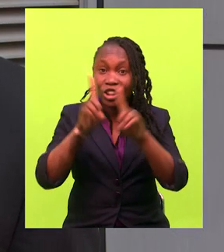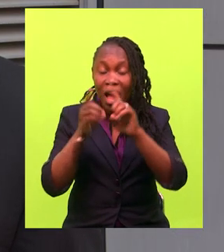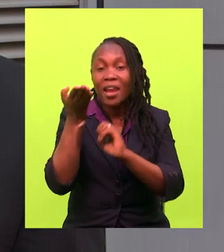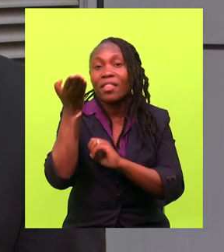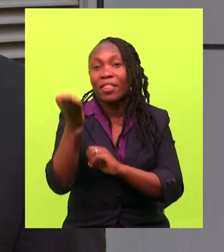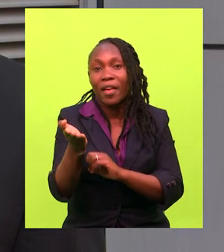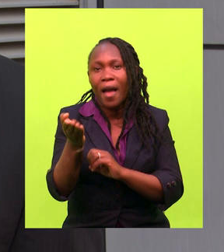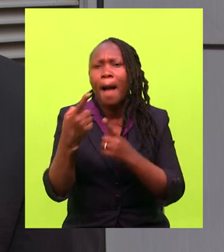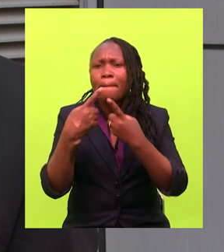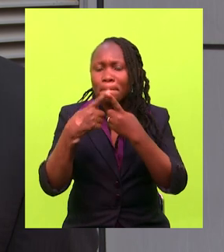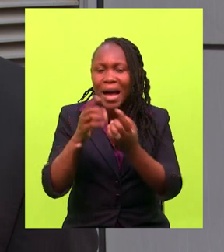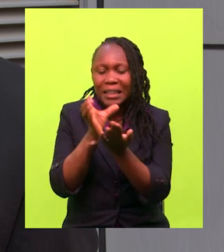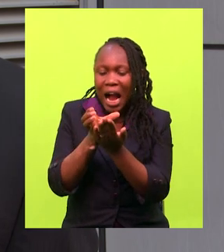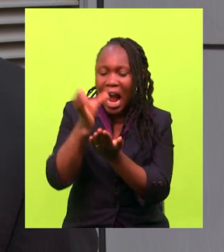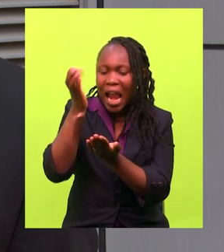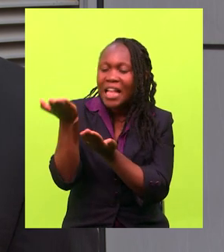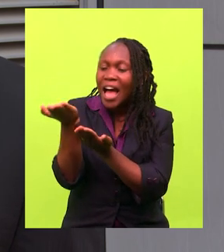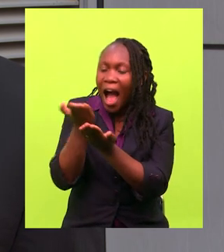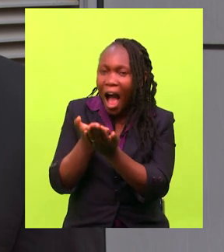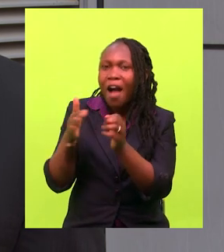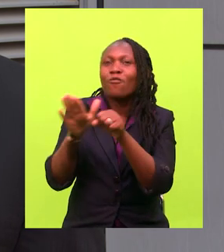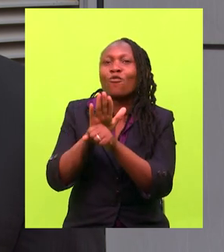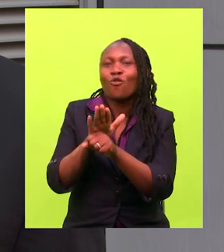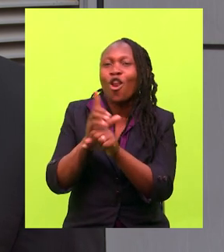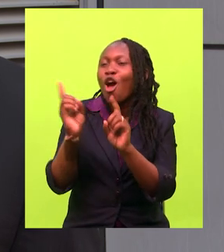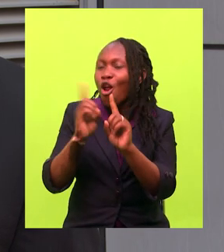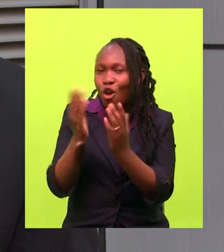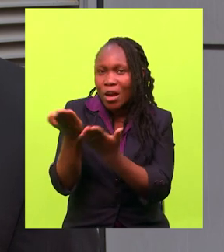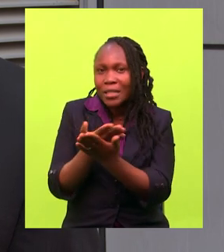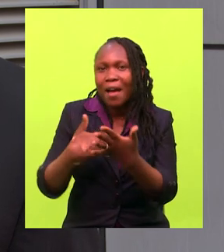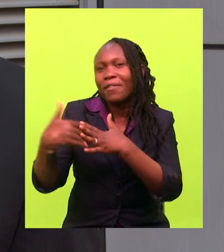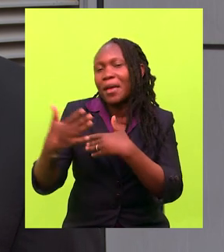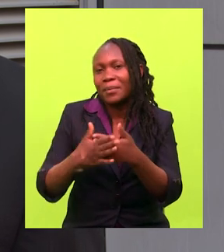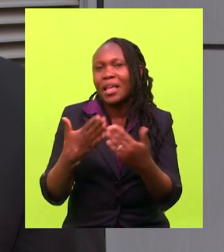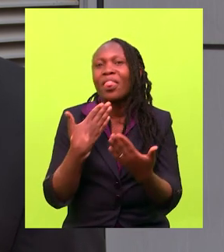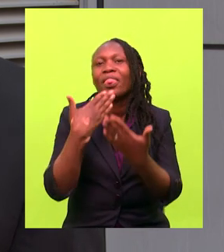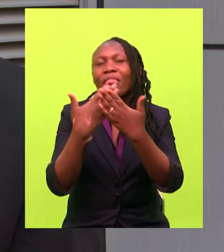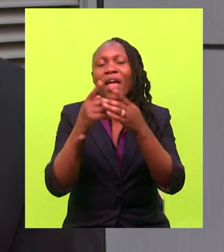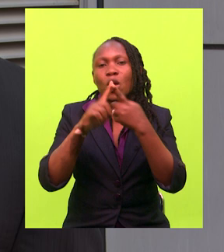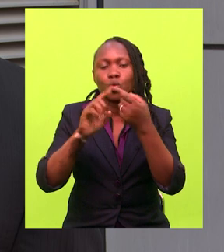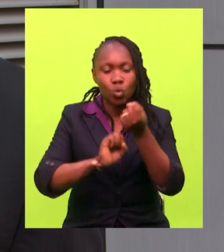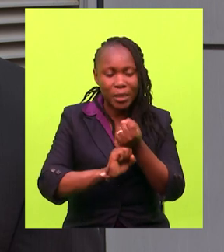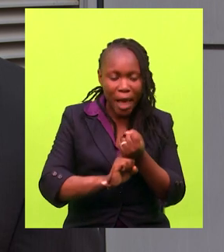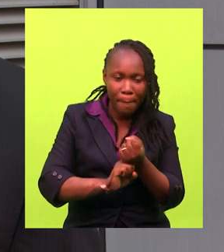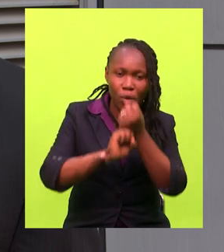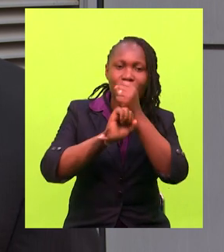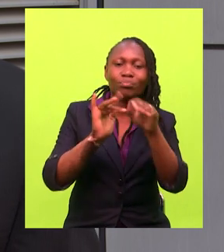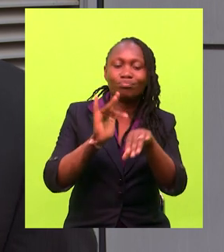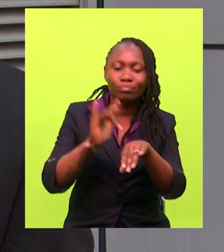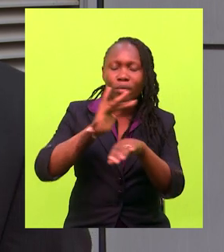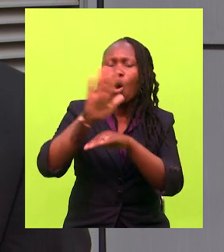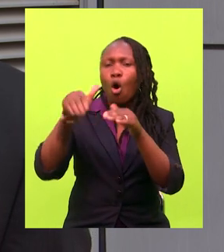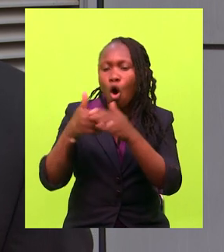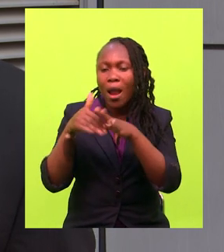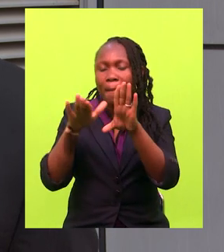be held, the glass is half full, not half empty. And that is thanks to the sensitivity, thanks to the support and thanks to the